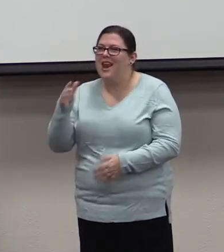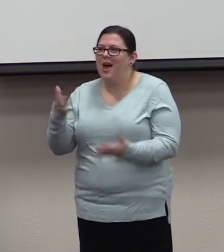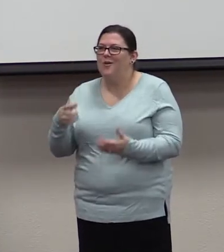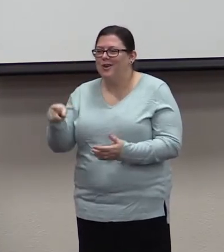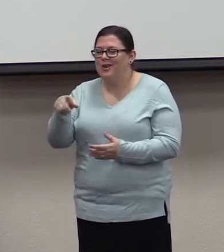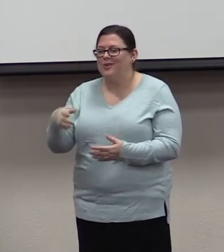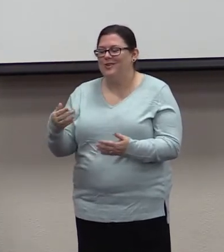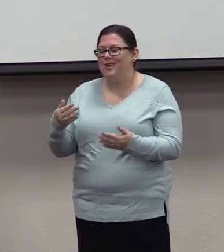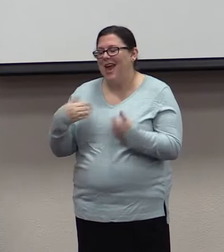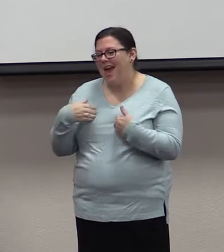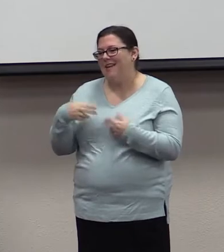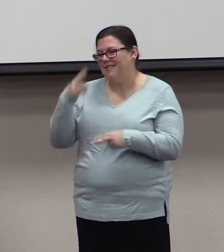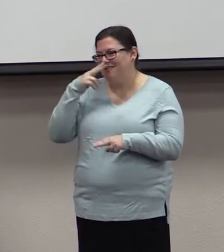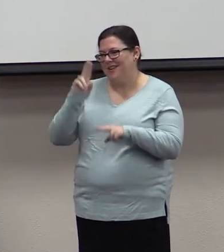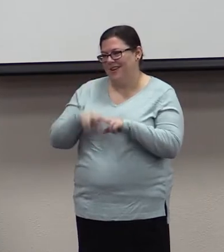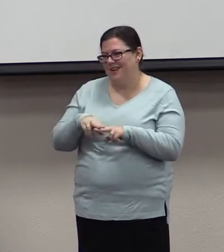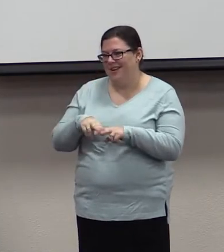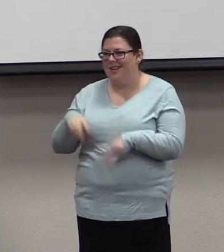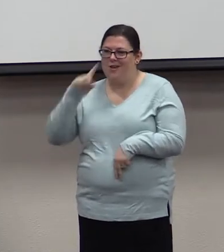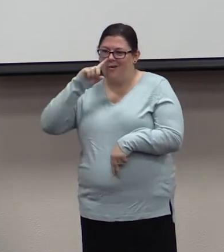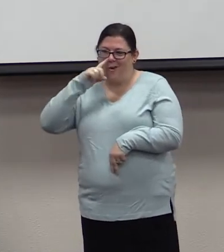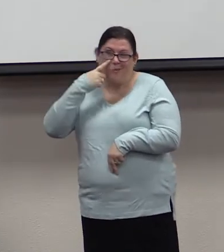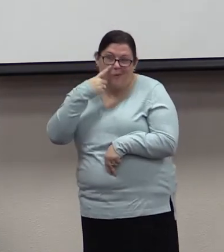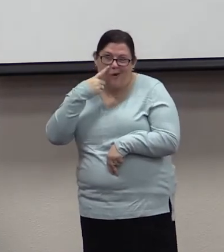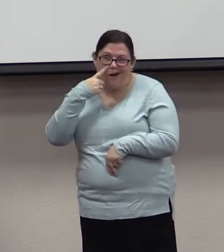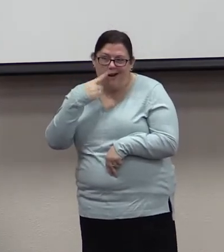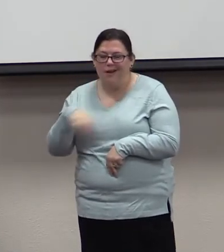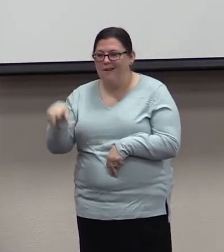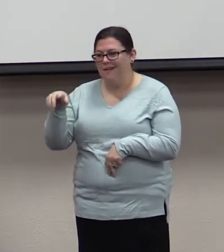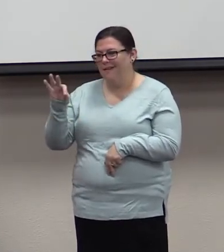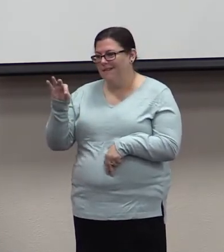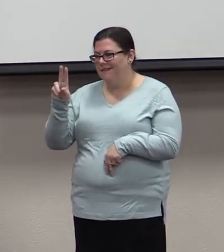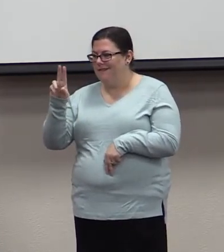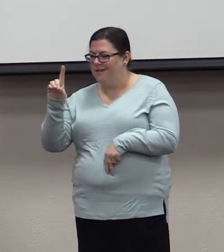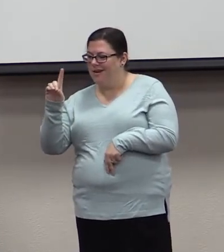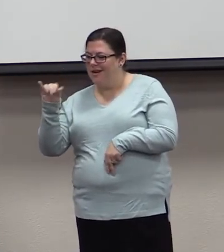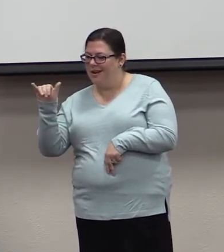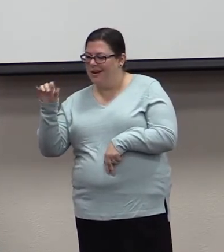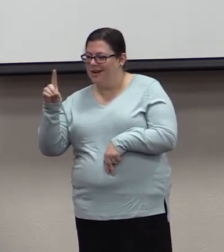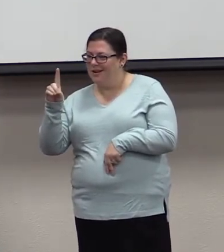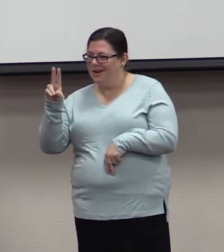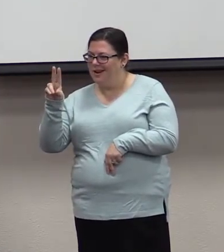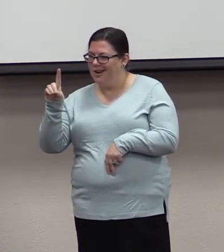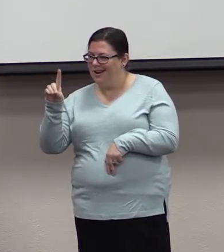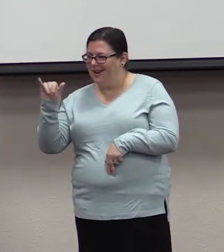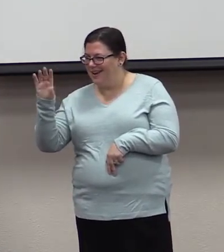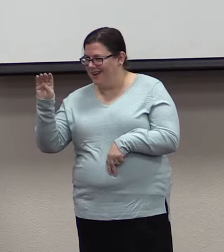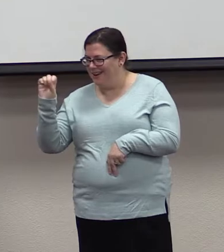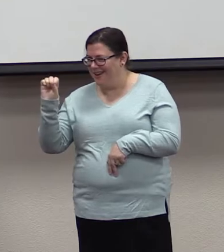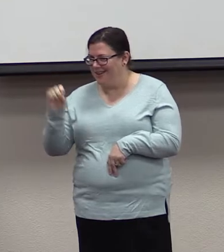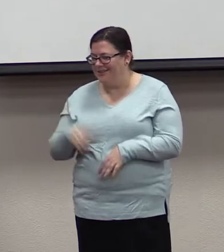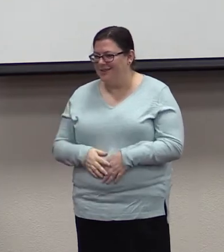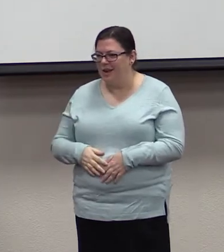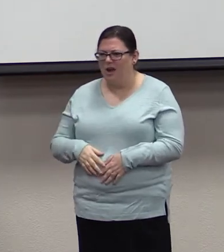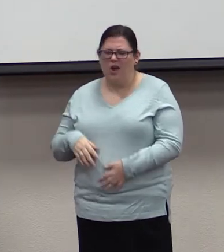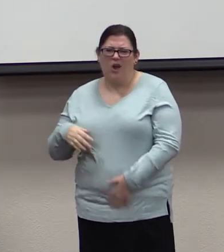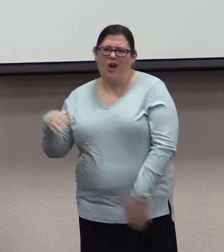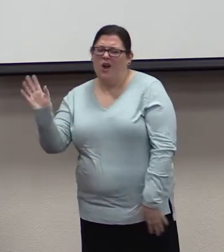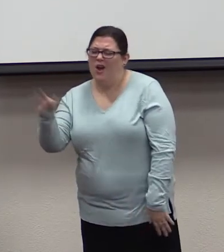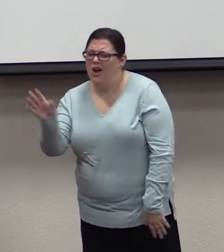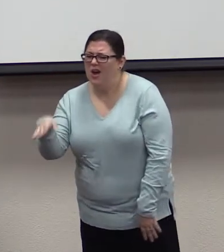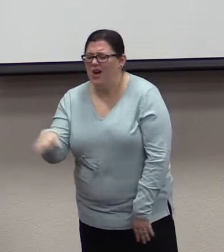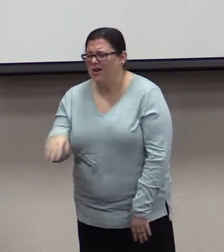It was because, hey, don't draw on the walls. Hey, it's time to put your toys away. Hey, don't eat that.